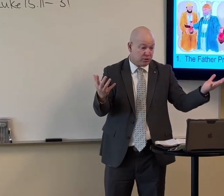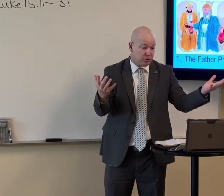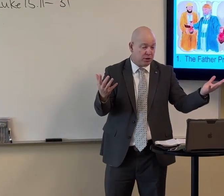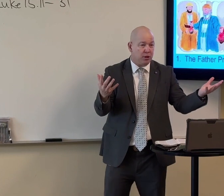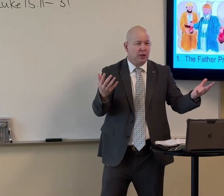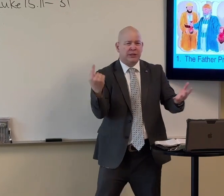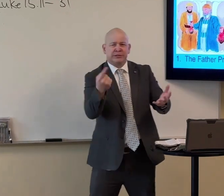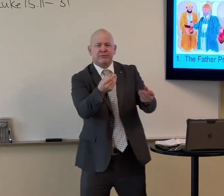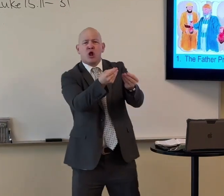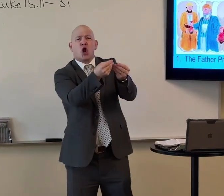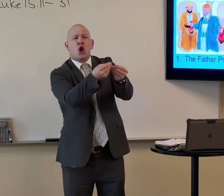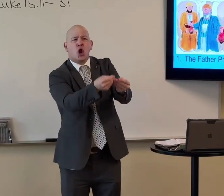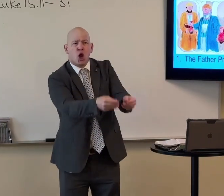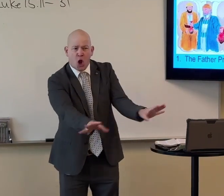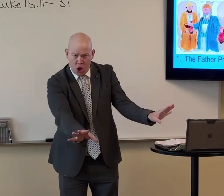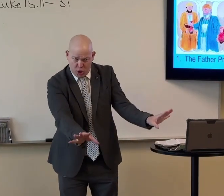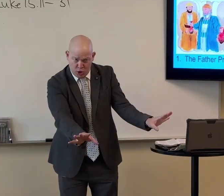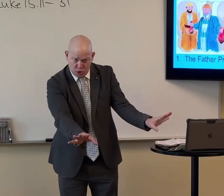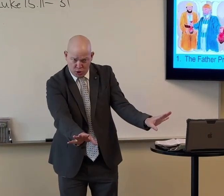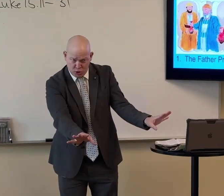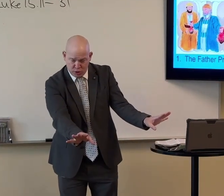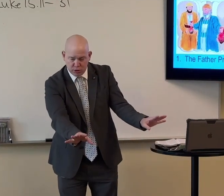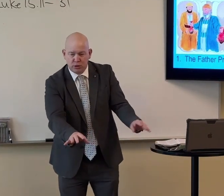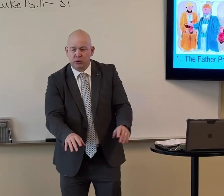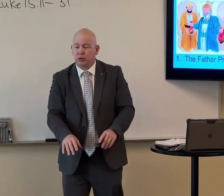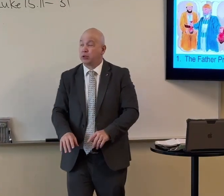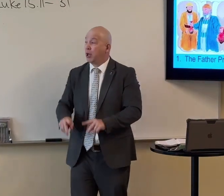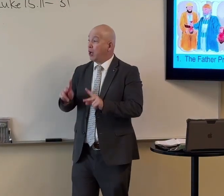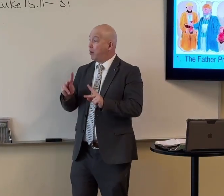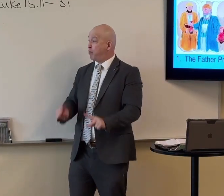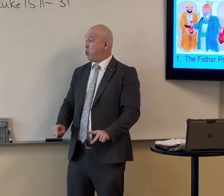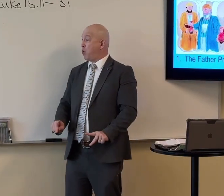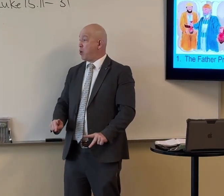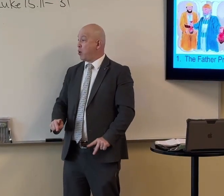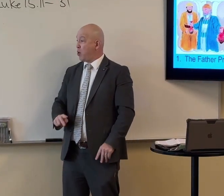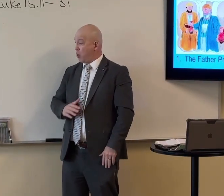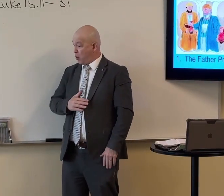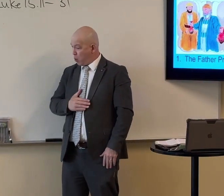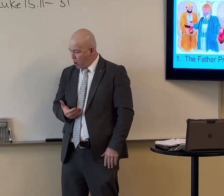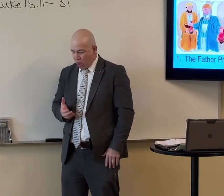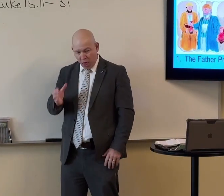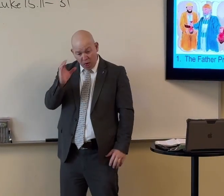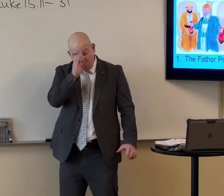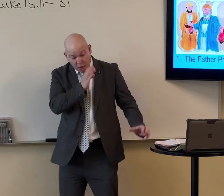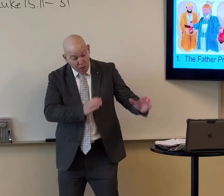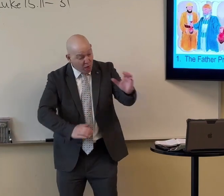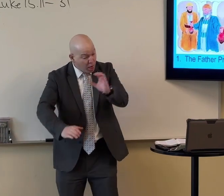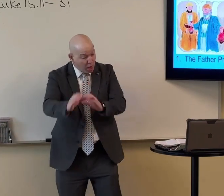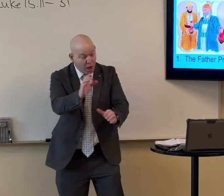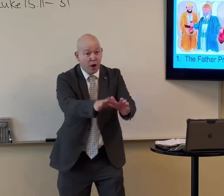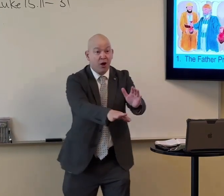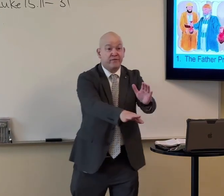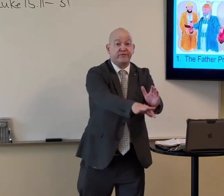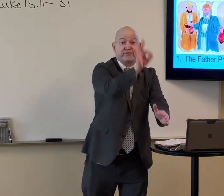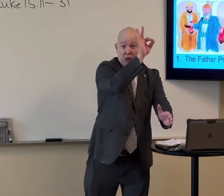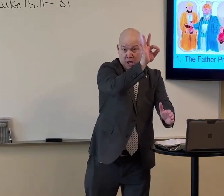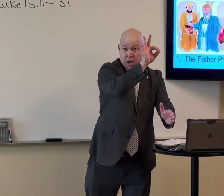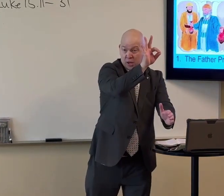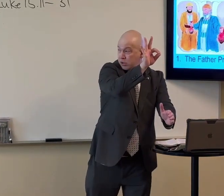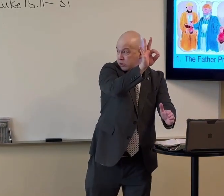something that's lost. A person is willing to search until they